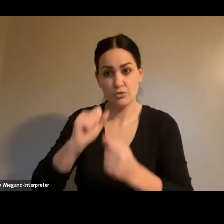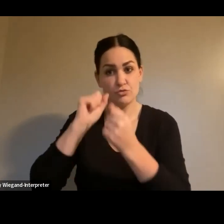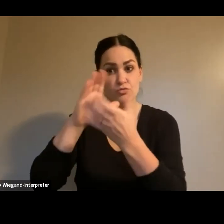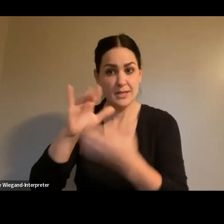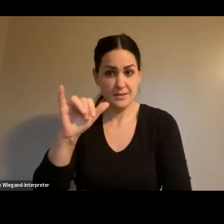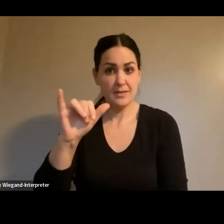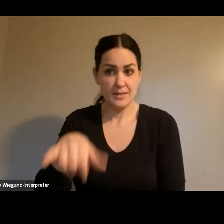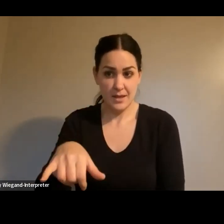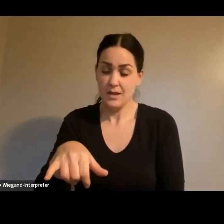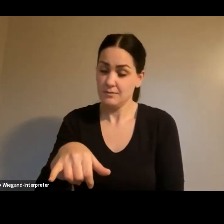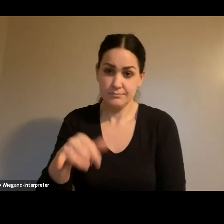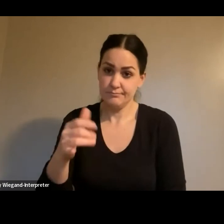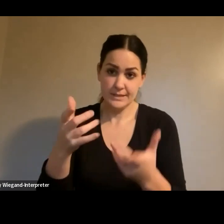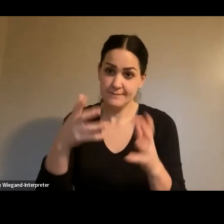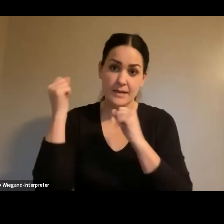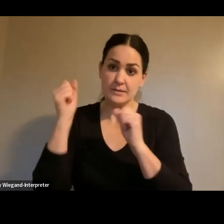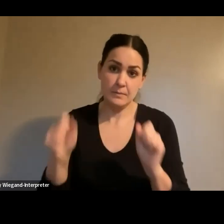expeditiously as possible.